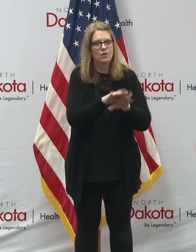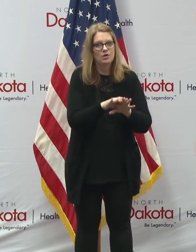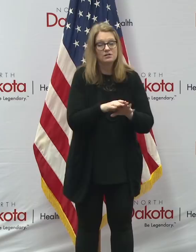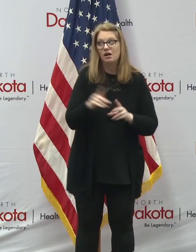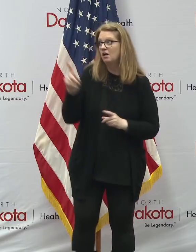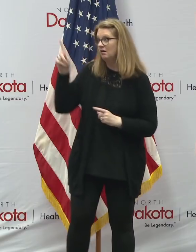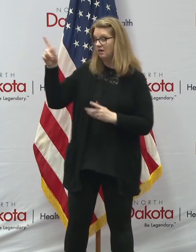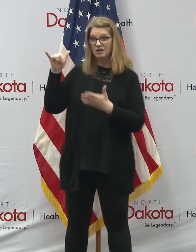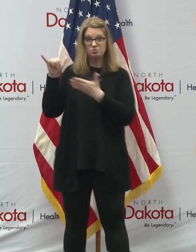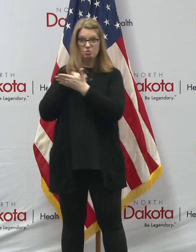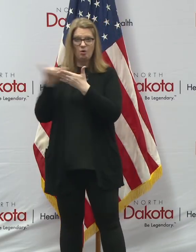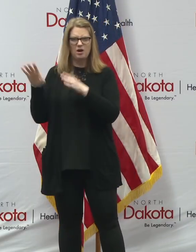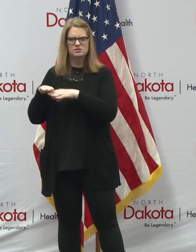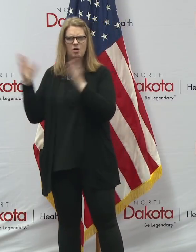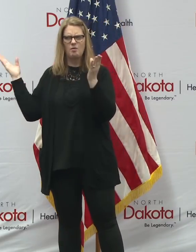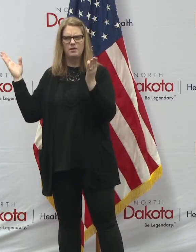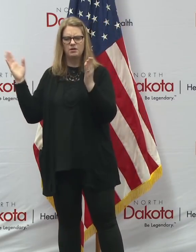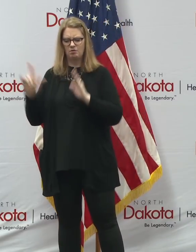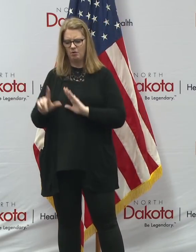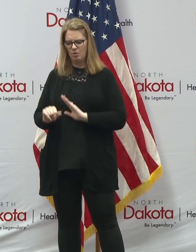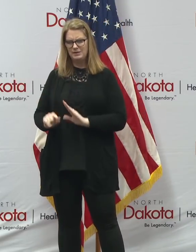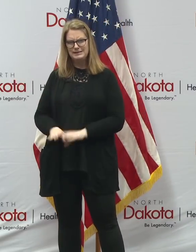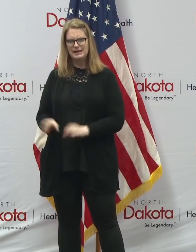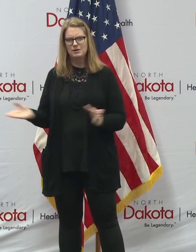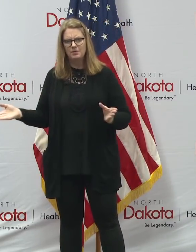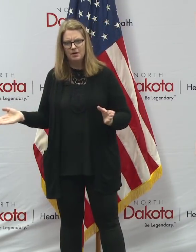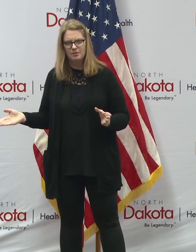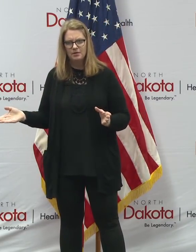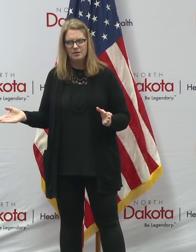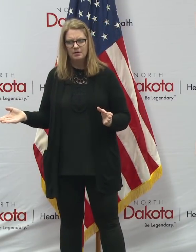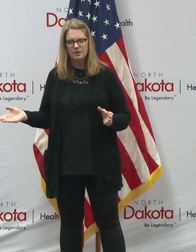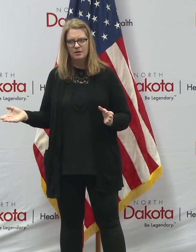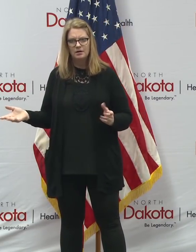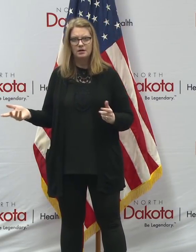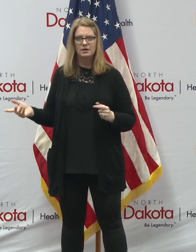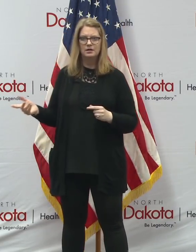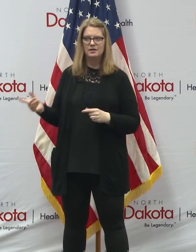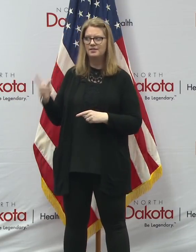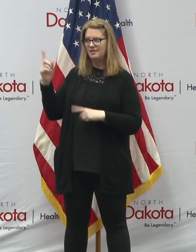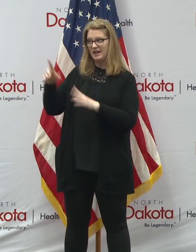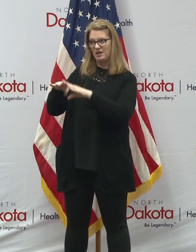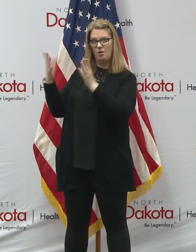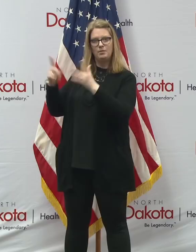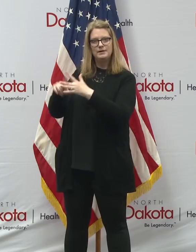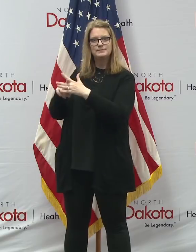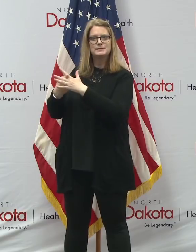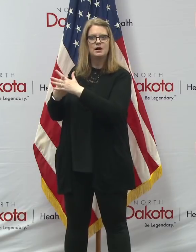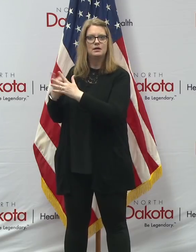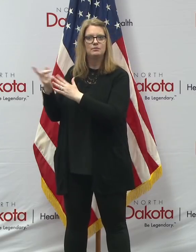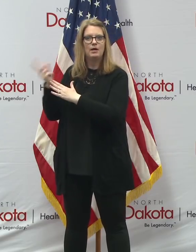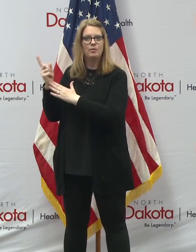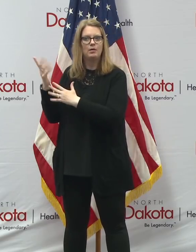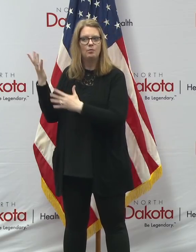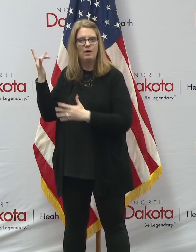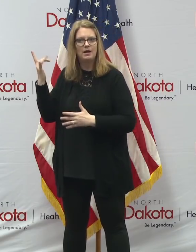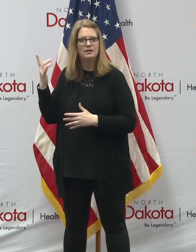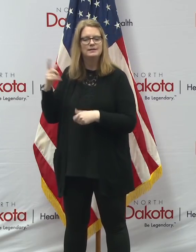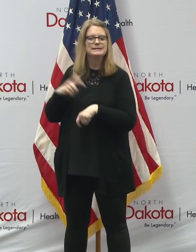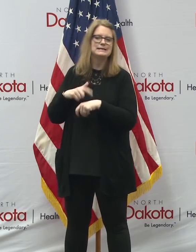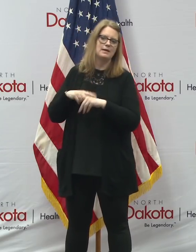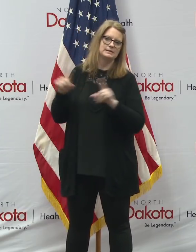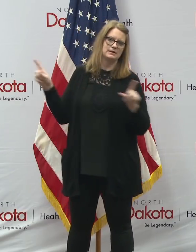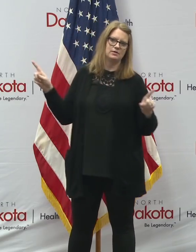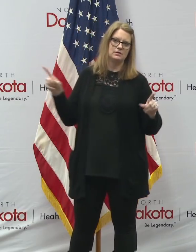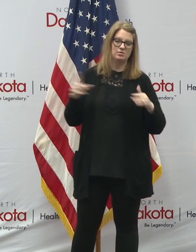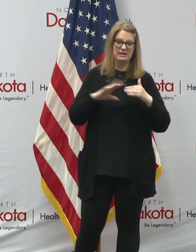New York is starting to open up or why Louisiana is opening up. If they can open up, why not us? Well, it's going to be because our timing is different on these things.